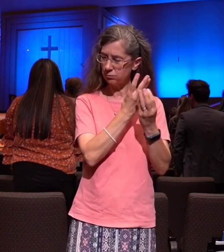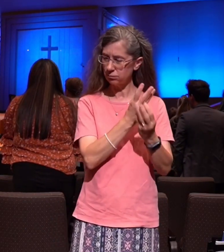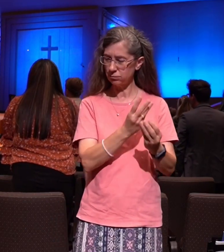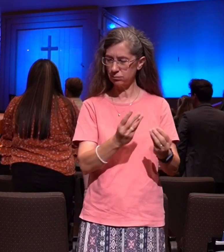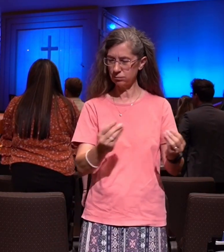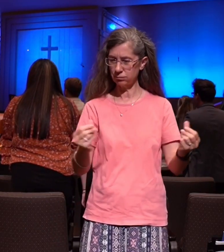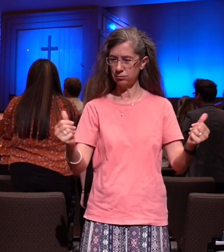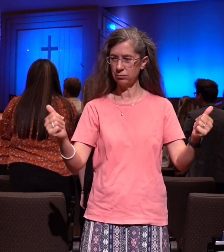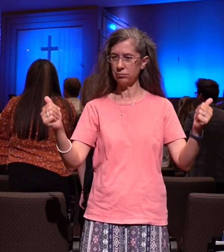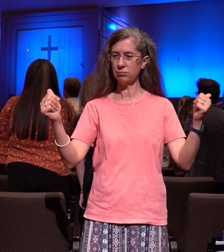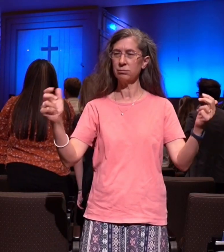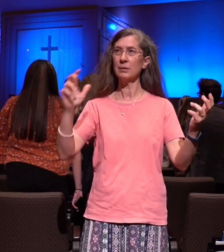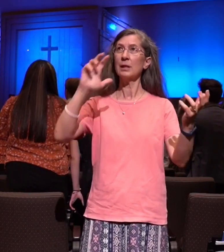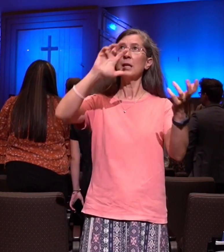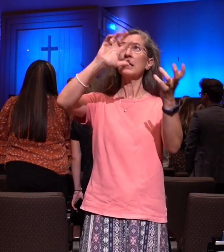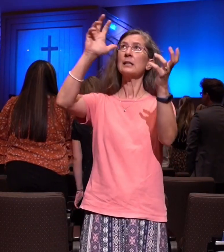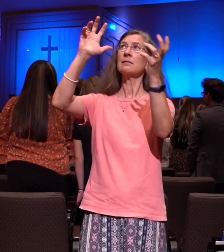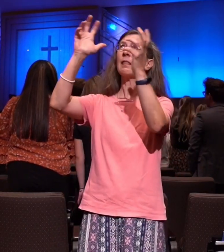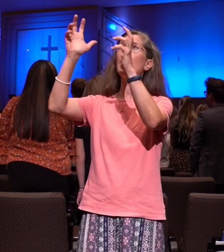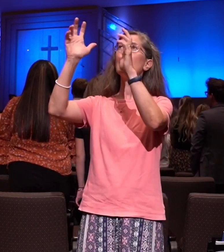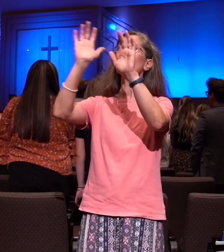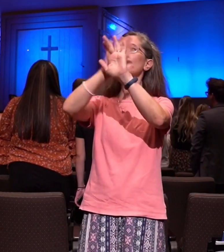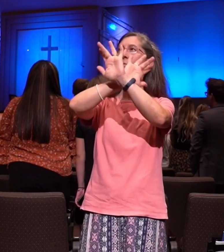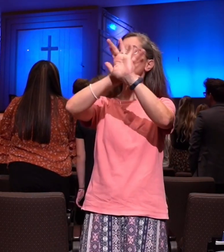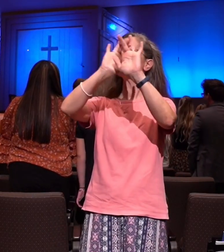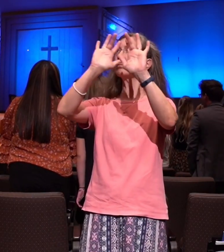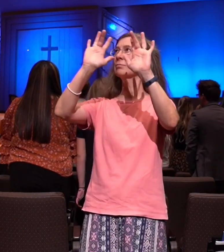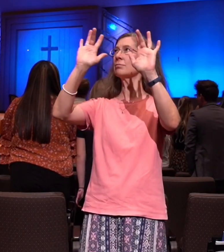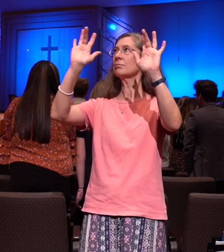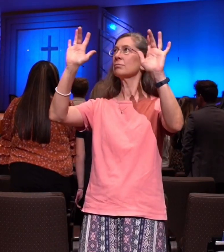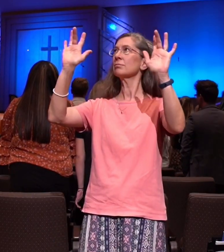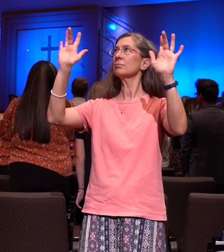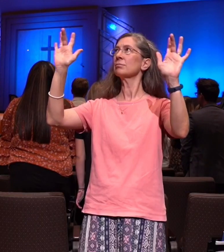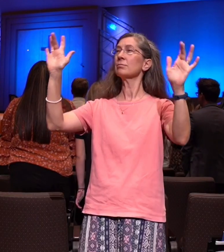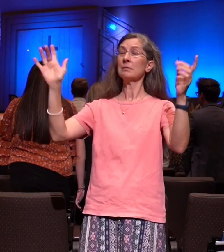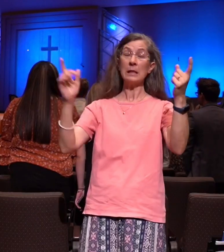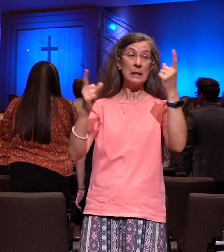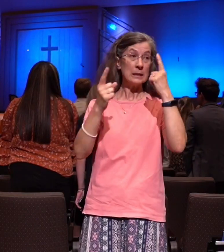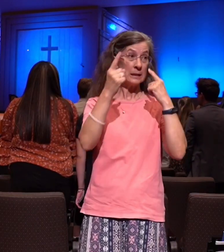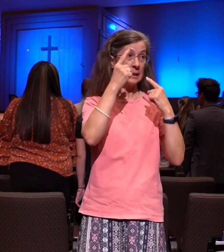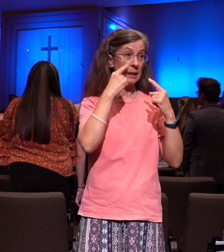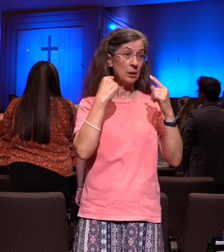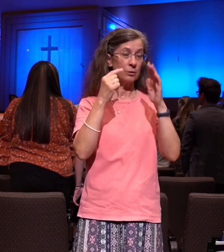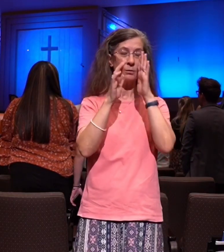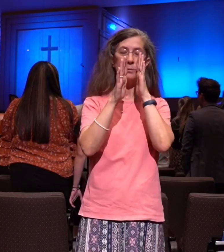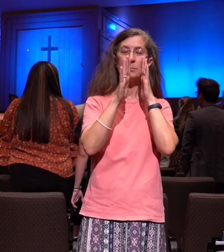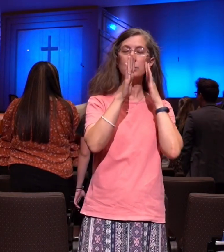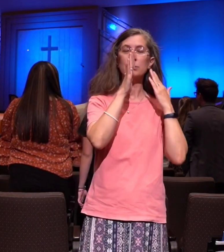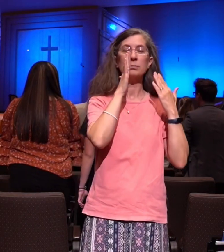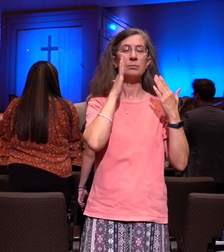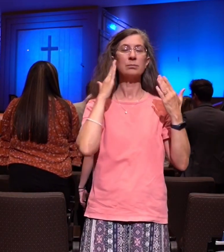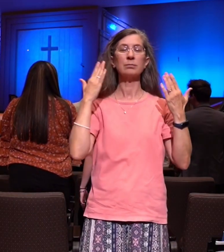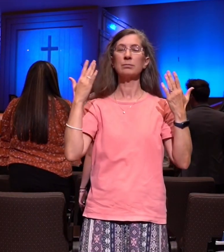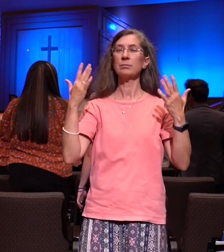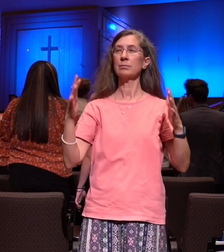more clouds in the sky, no more tears to dim the eye. All is